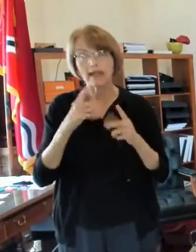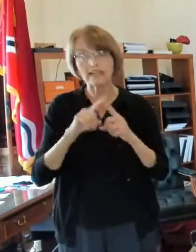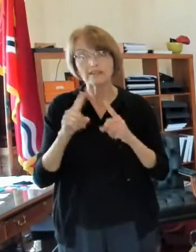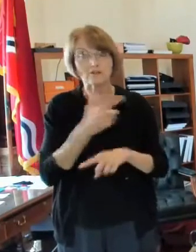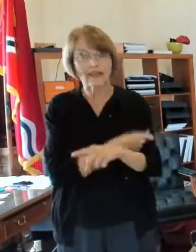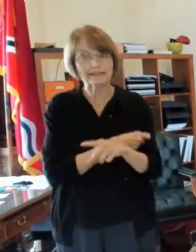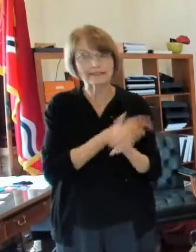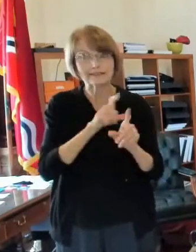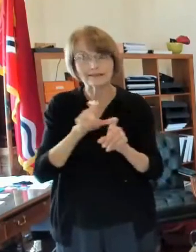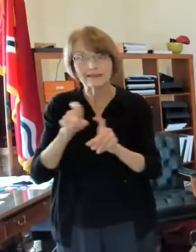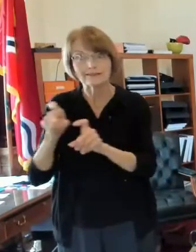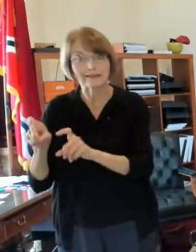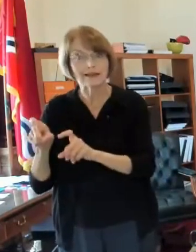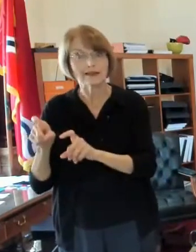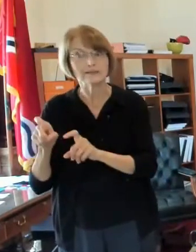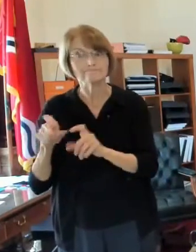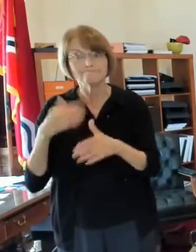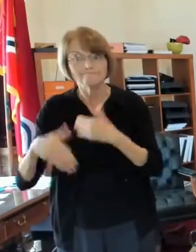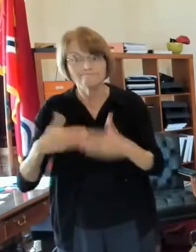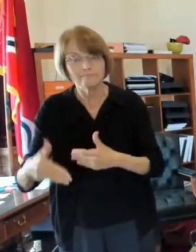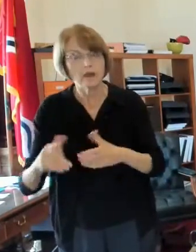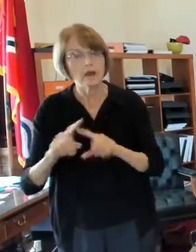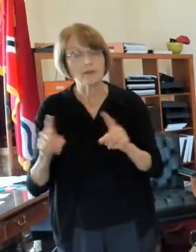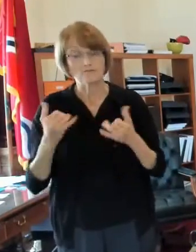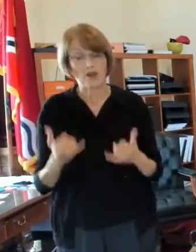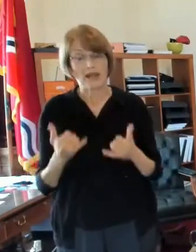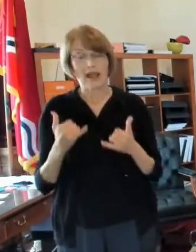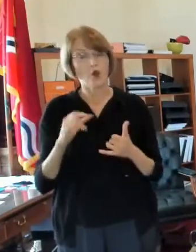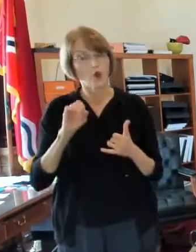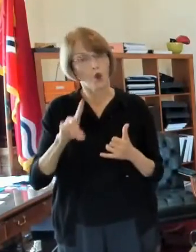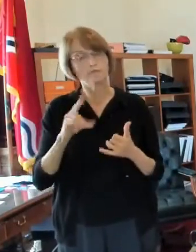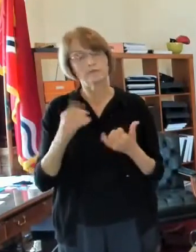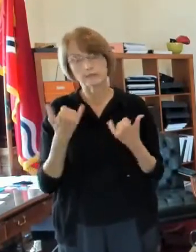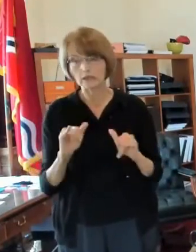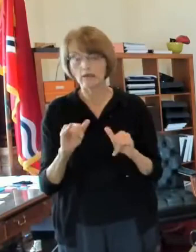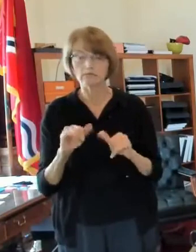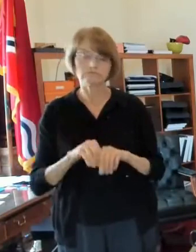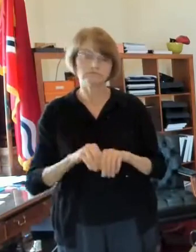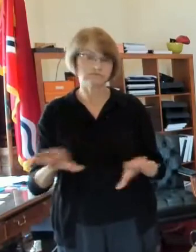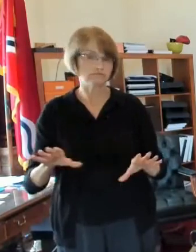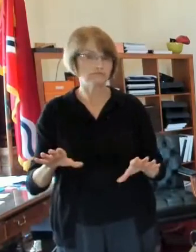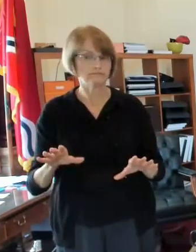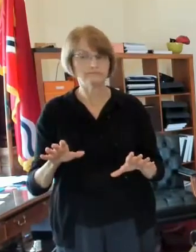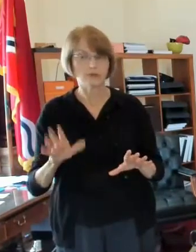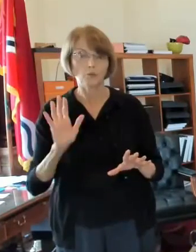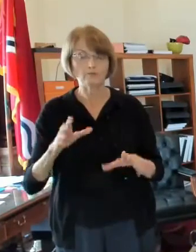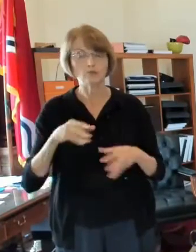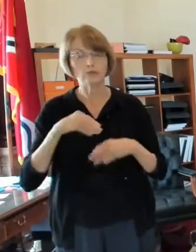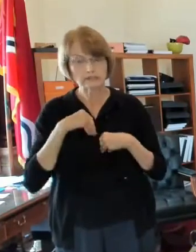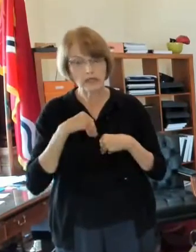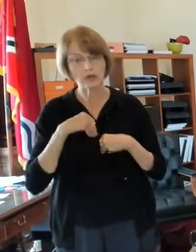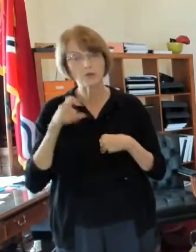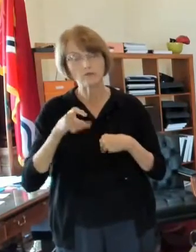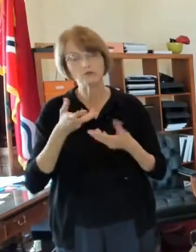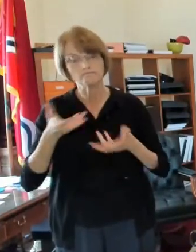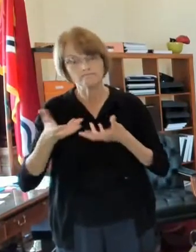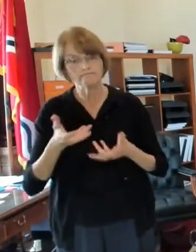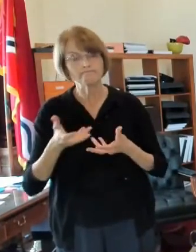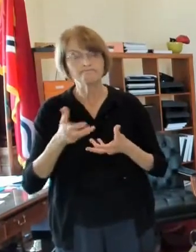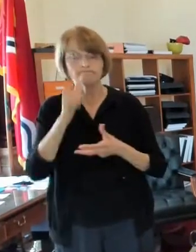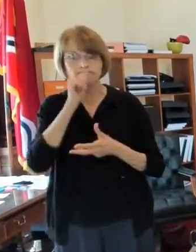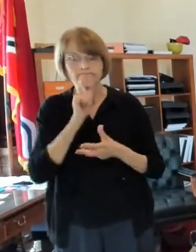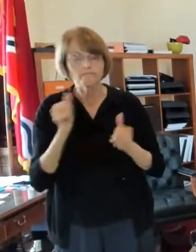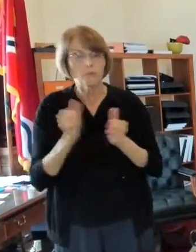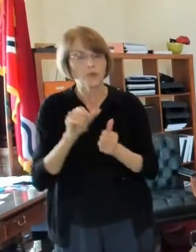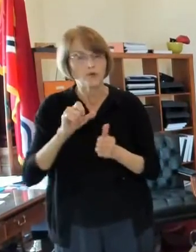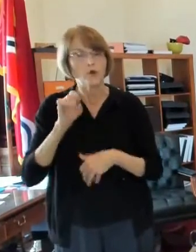and all that but right now it looks like we're going to be living with covid for a while